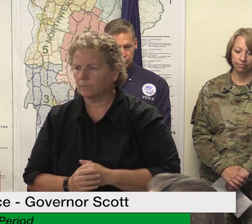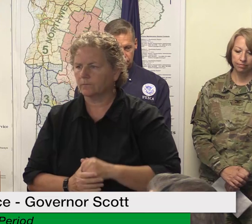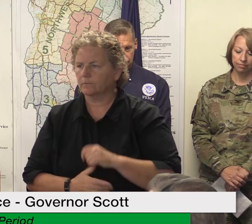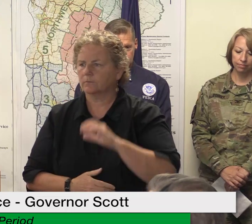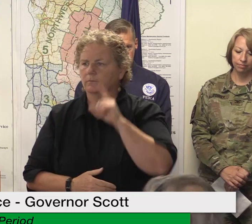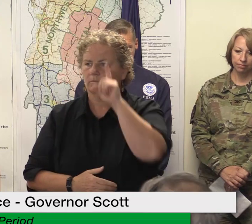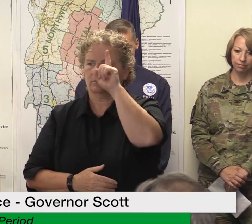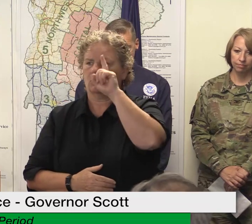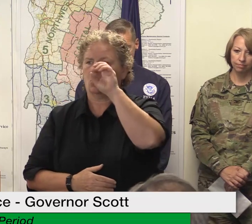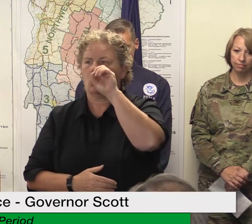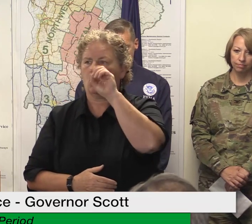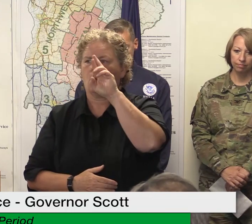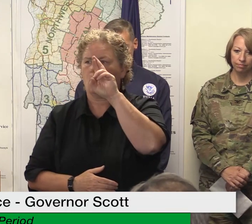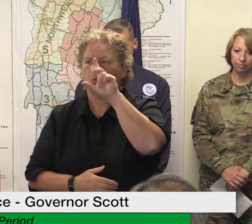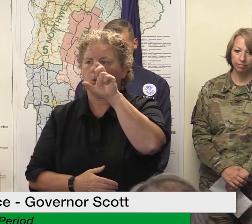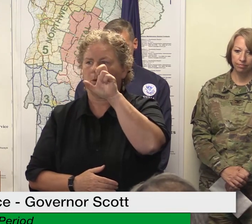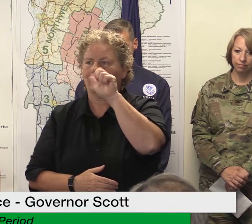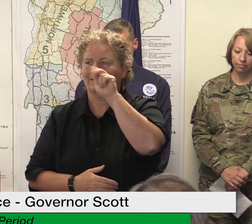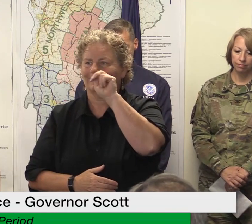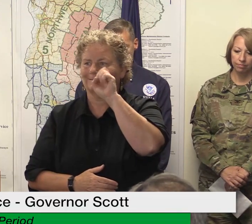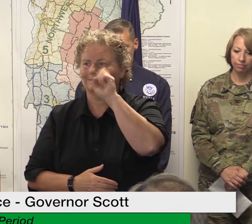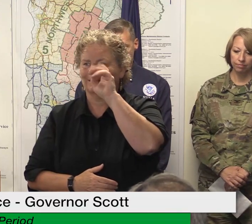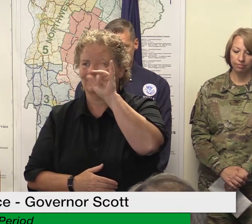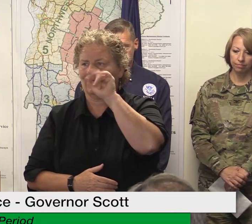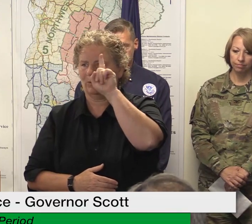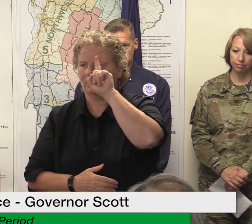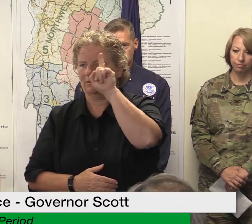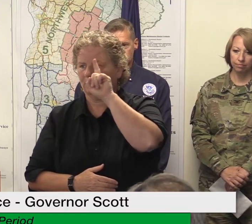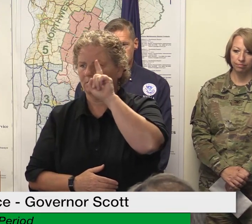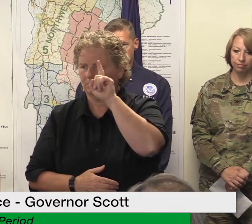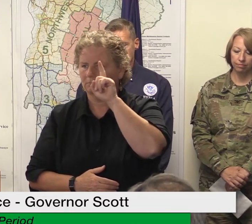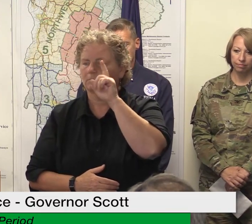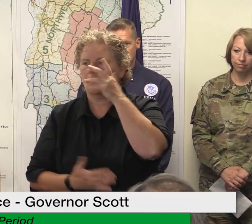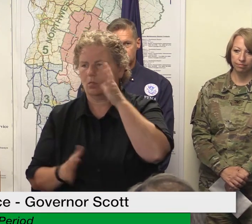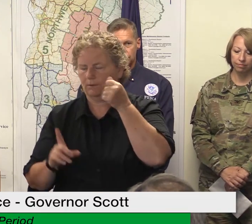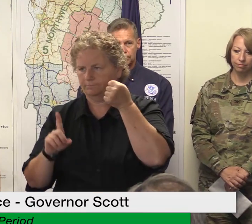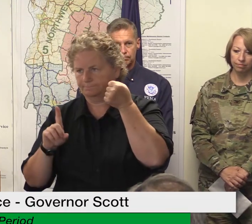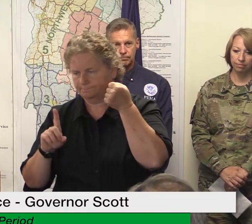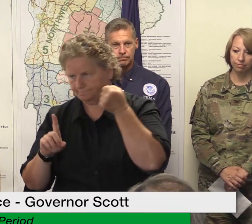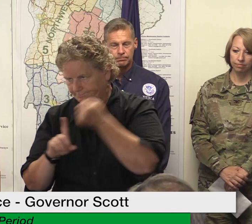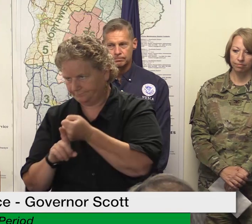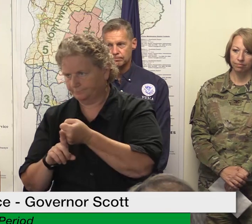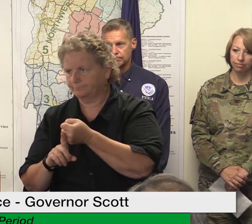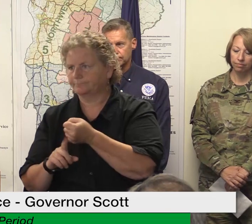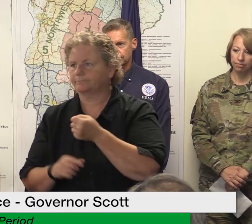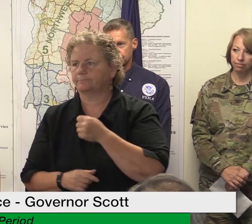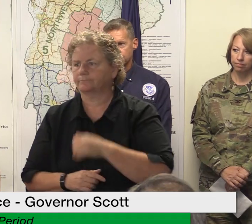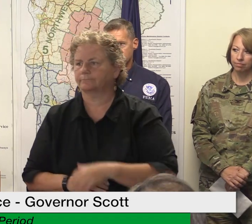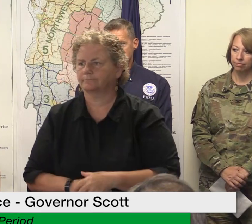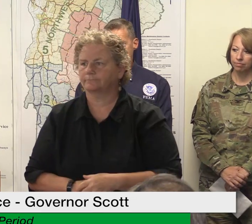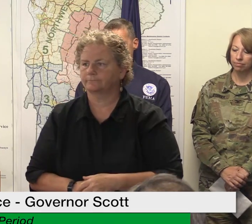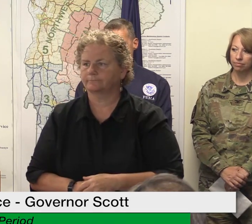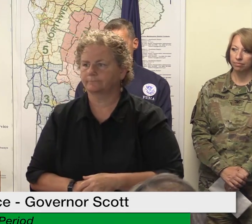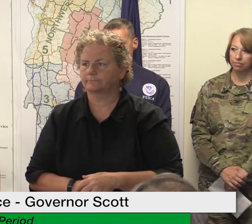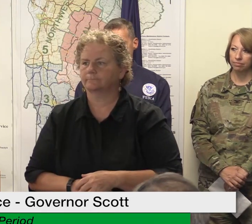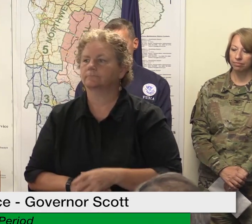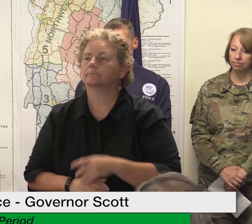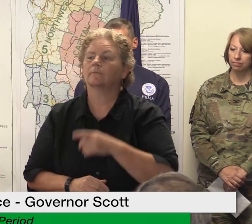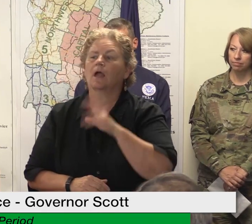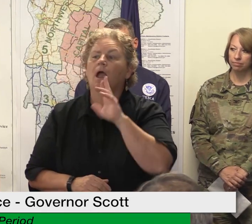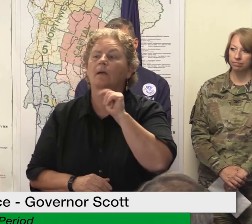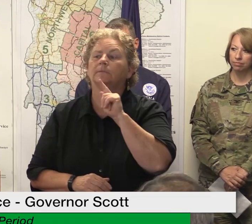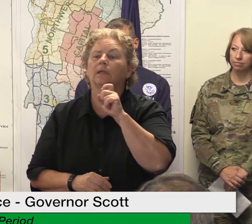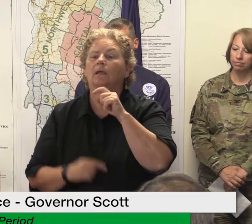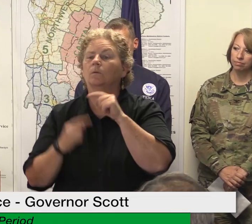hard is there any update as to when they might start getting a fema declaration yeah we're waiting to hear